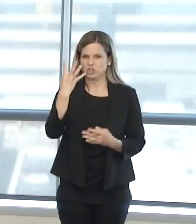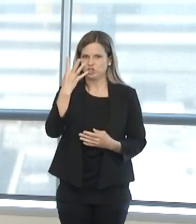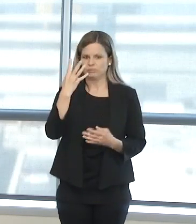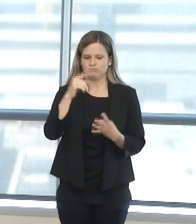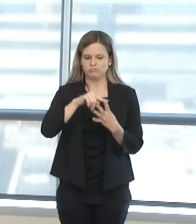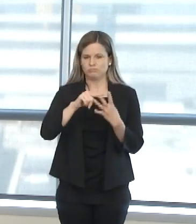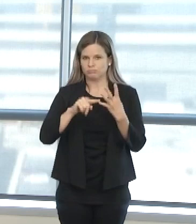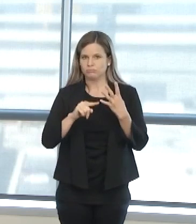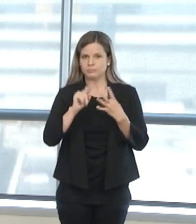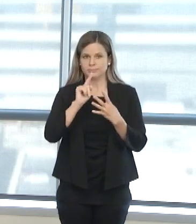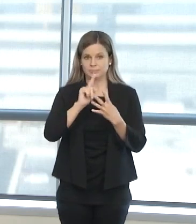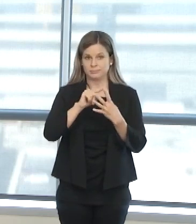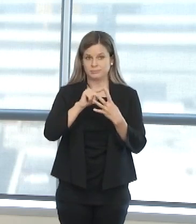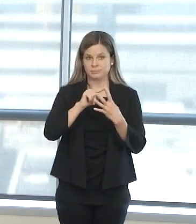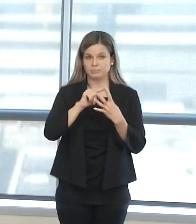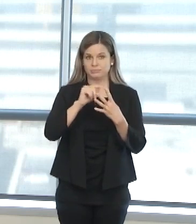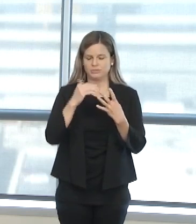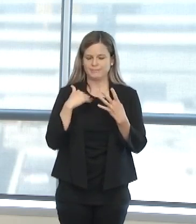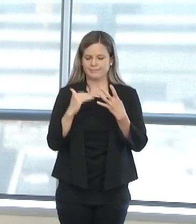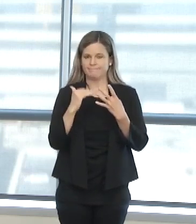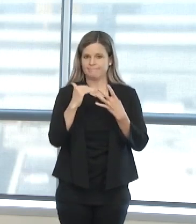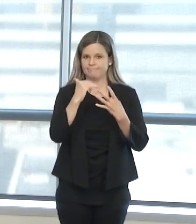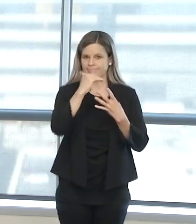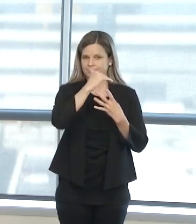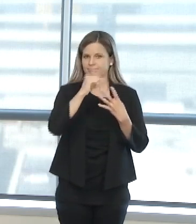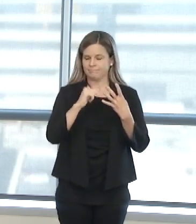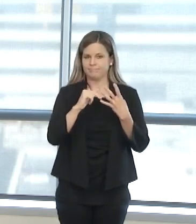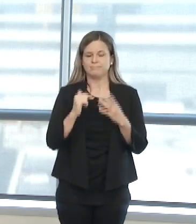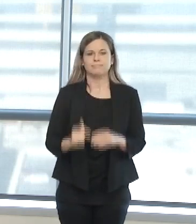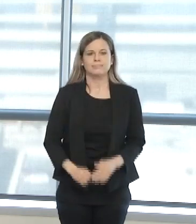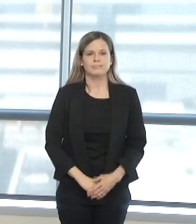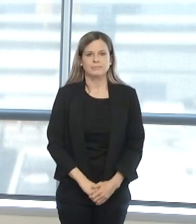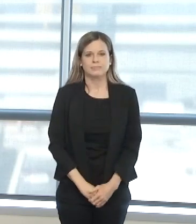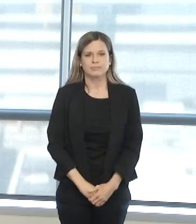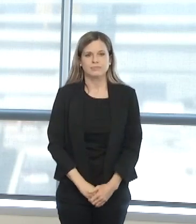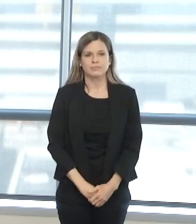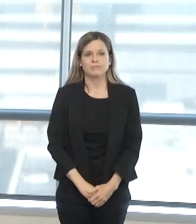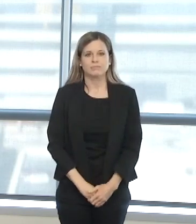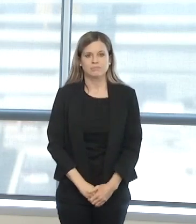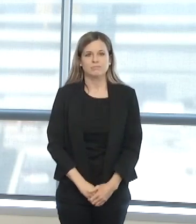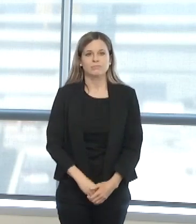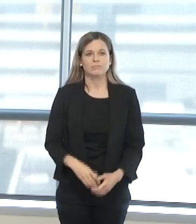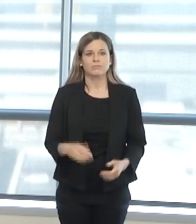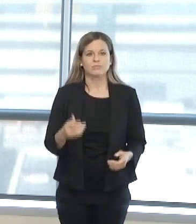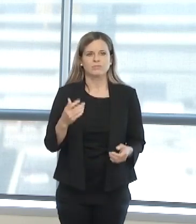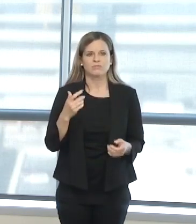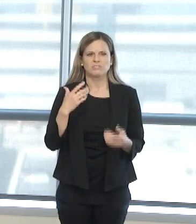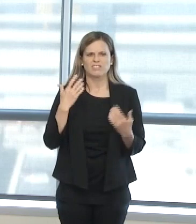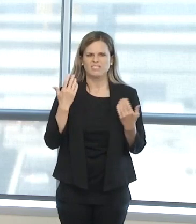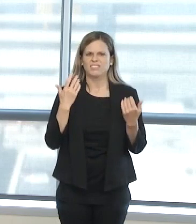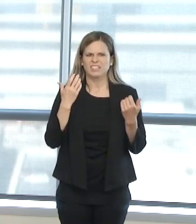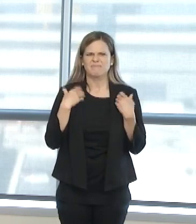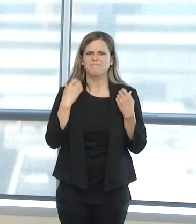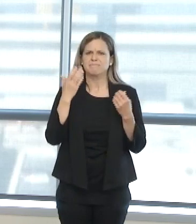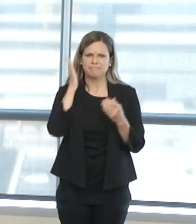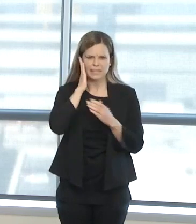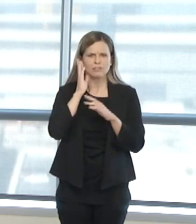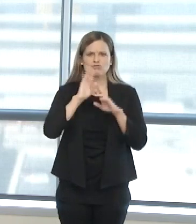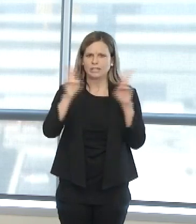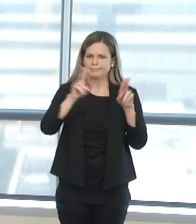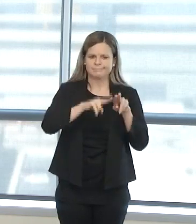additional needs arise. Also identifies beds across all OU Medicine facilities in Oklahoma City and in Edmond,